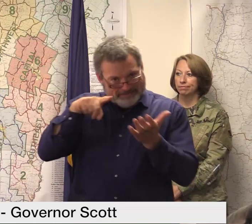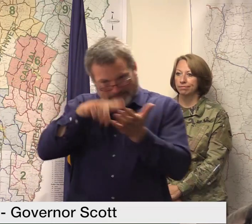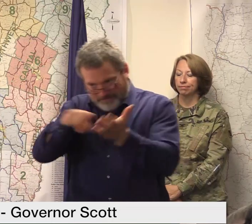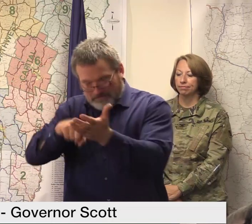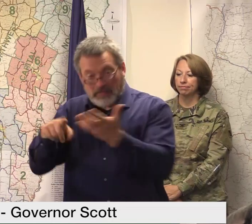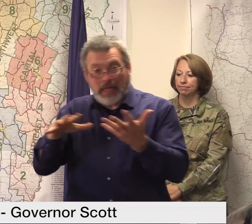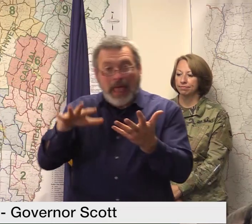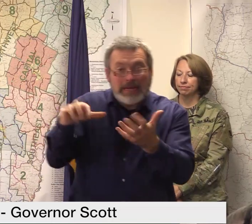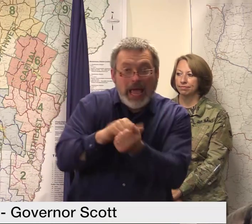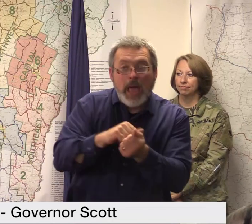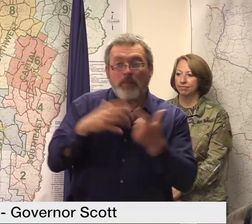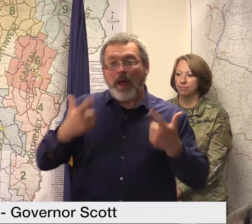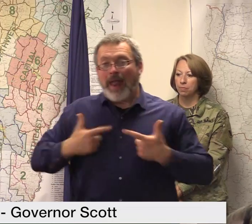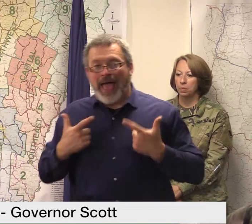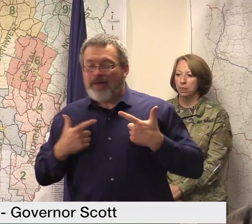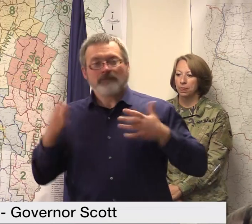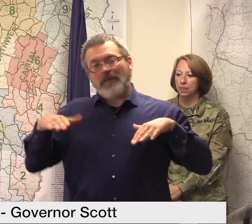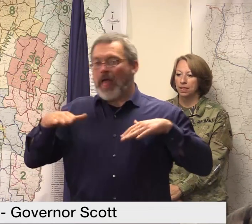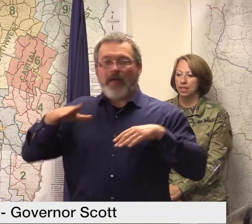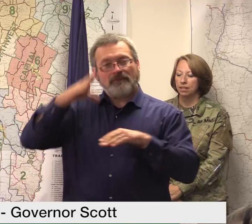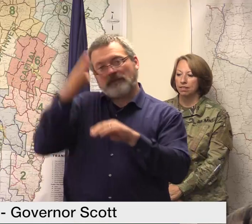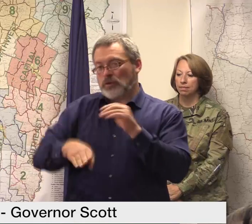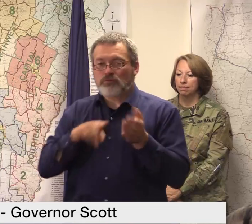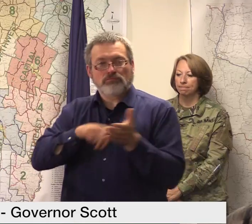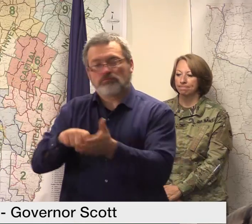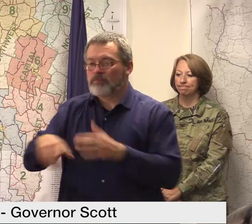undetermined at this time thank you